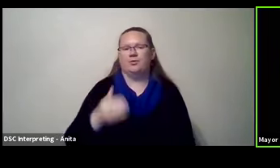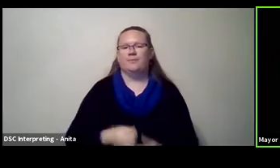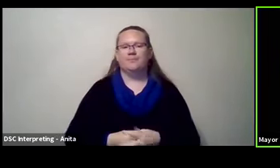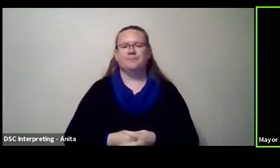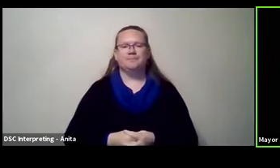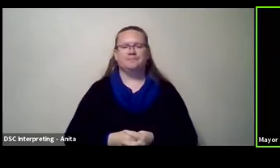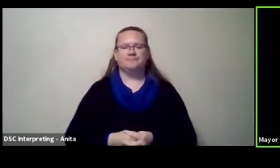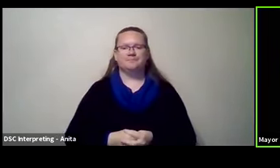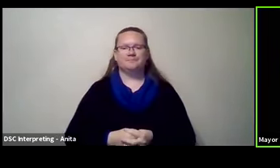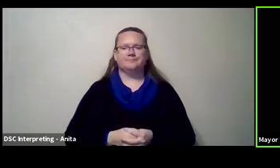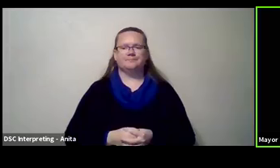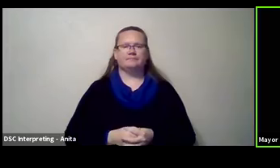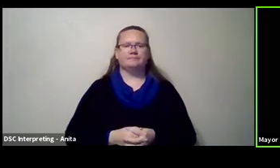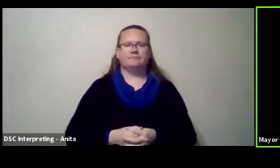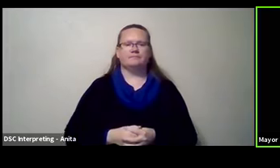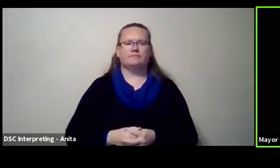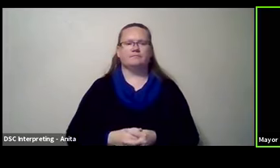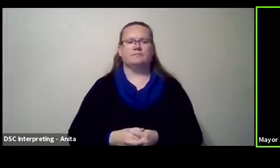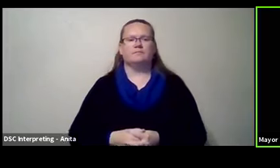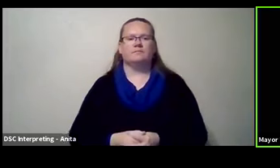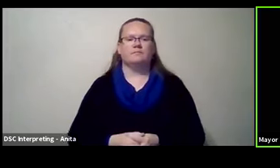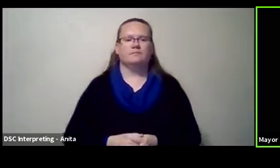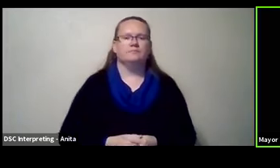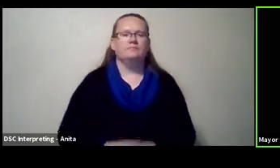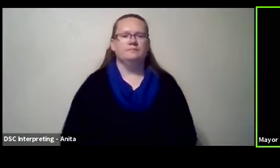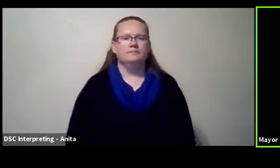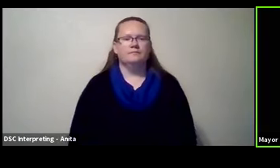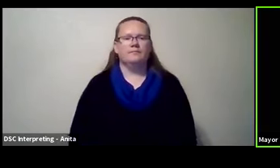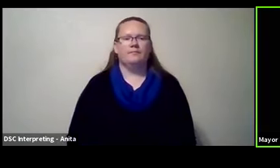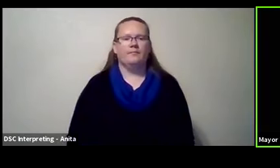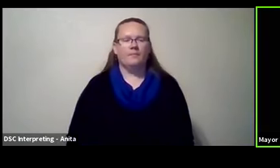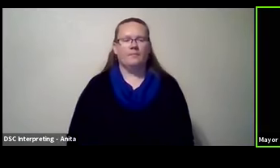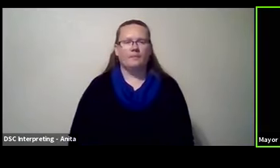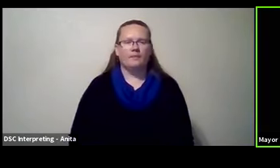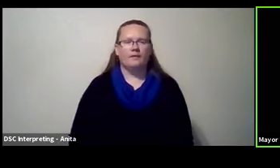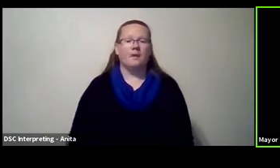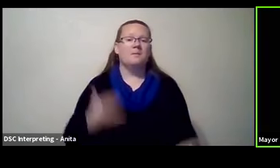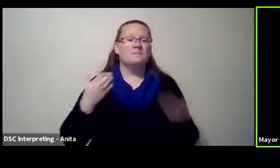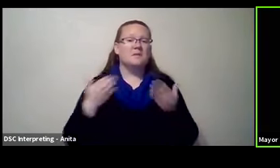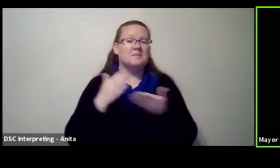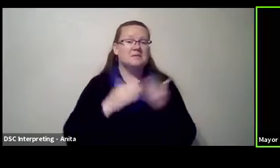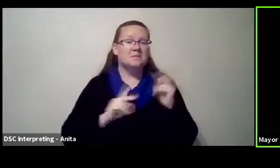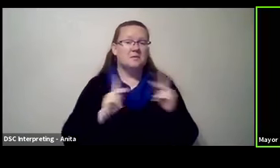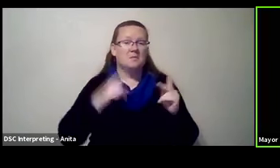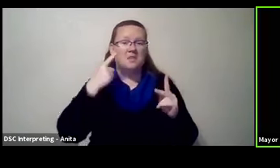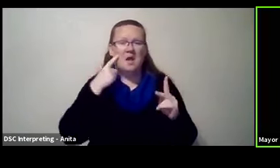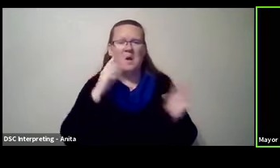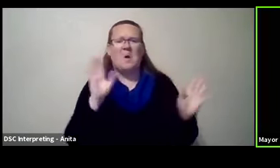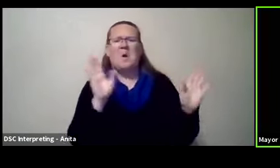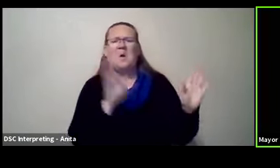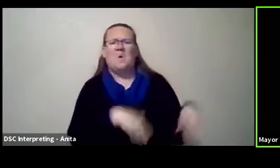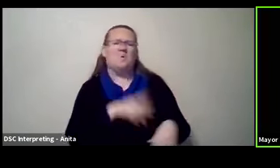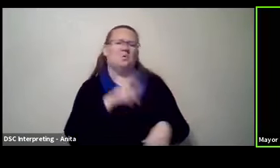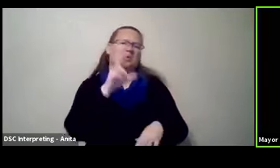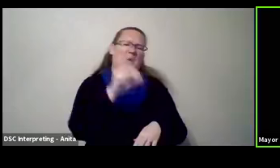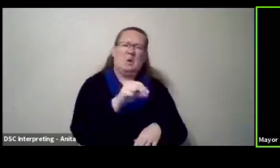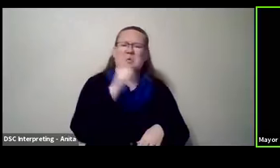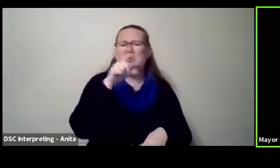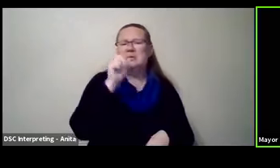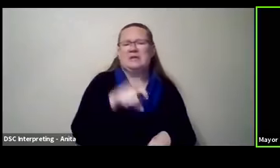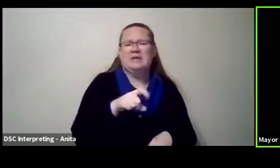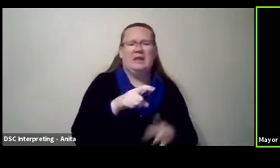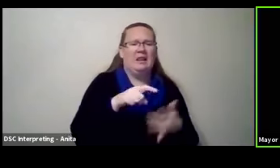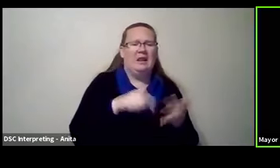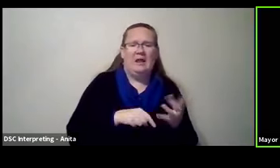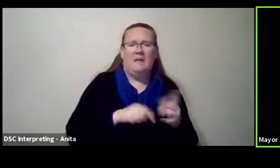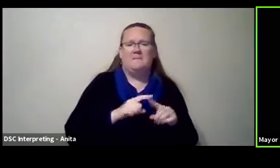I, I, I, you know, I don't even, perhaps there are people who would debate even that, perhaps there are people who would oppose even that. I, I